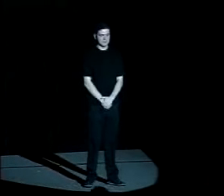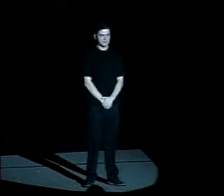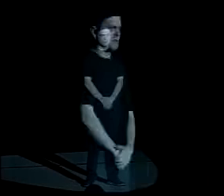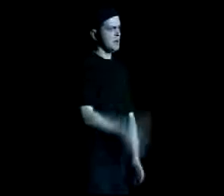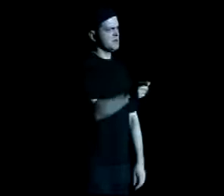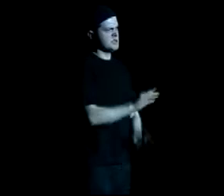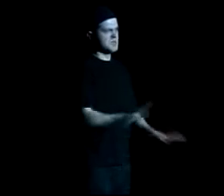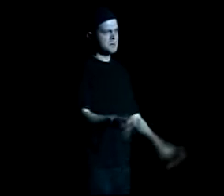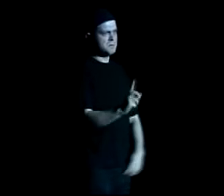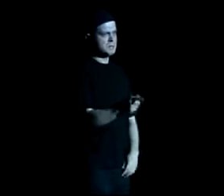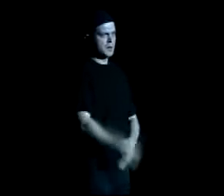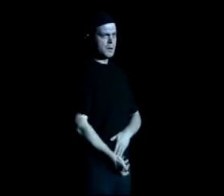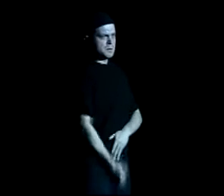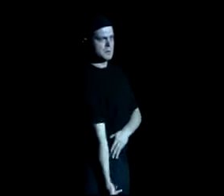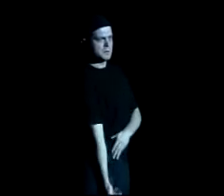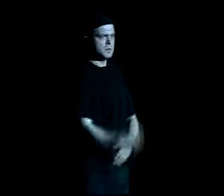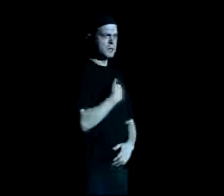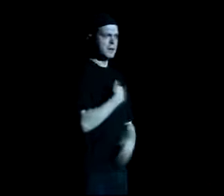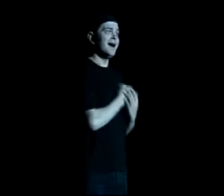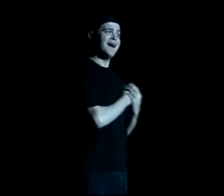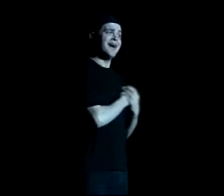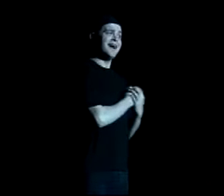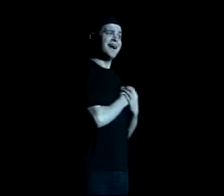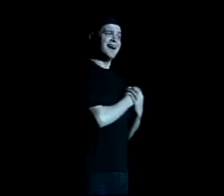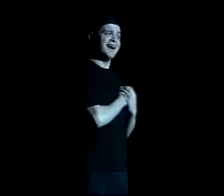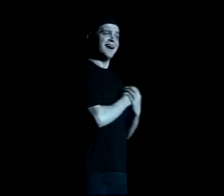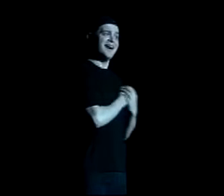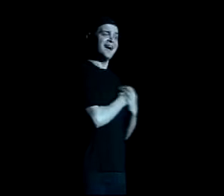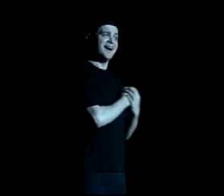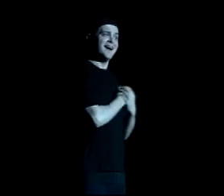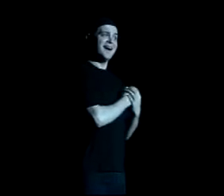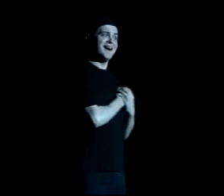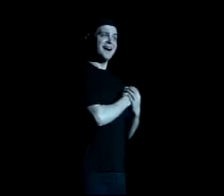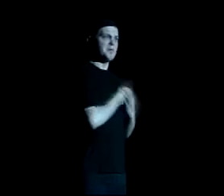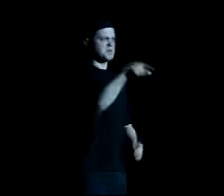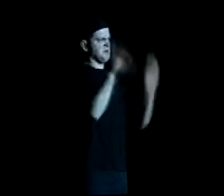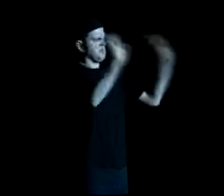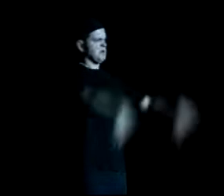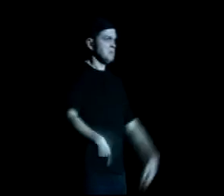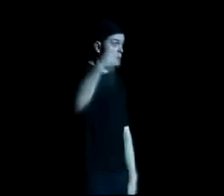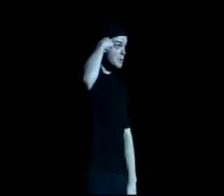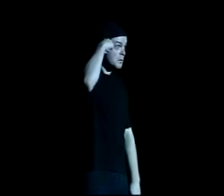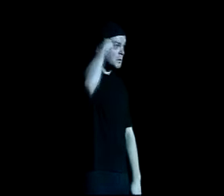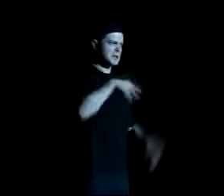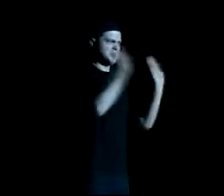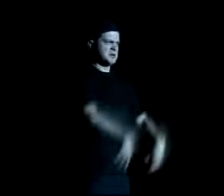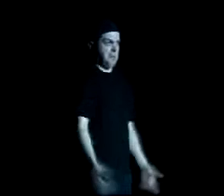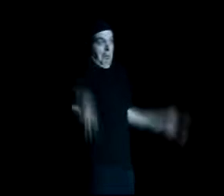Well you couldn't be that man I adore You don't seem to know, you seem to